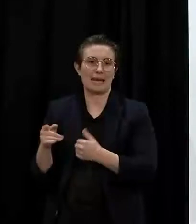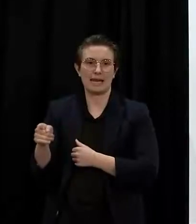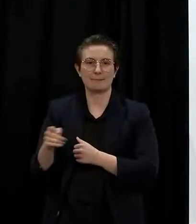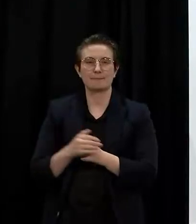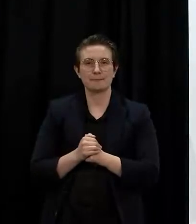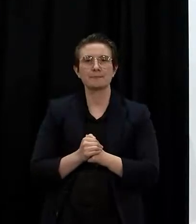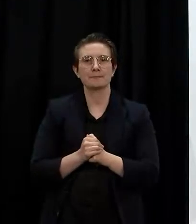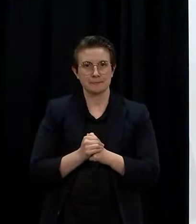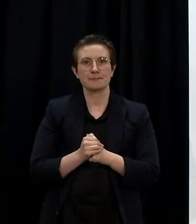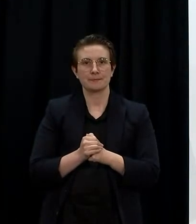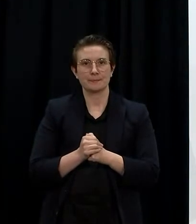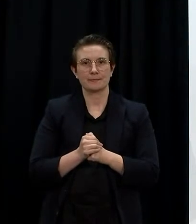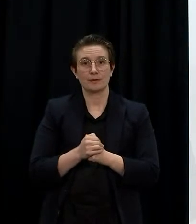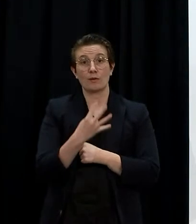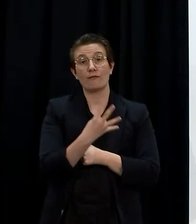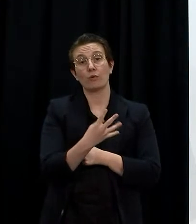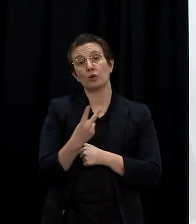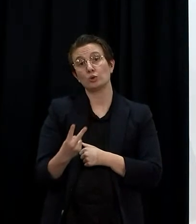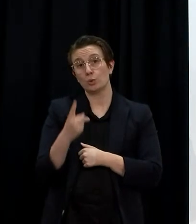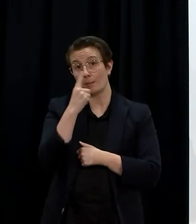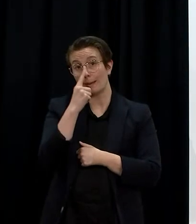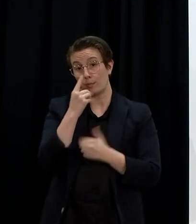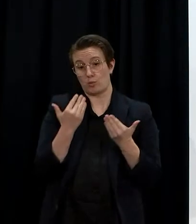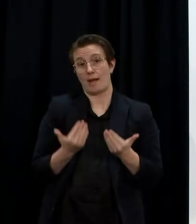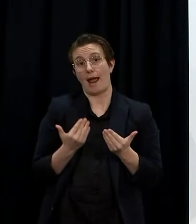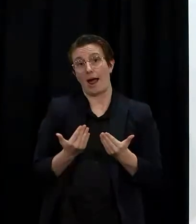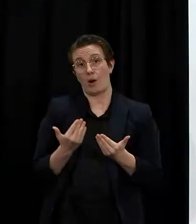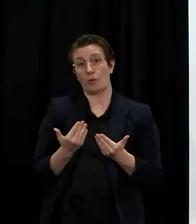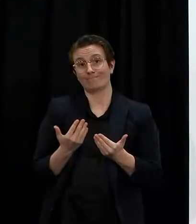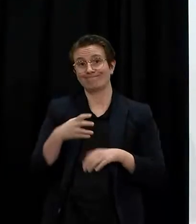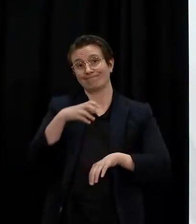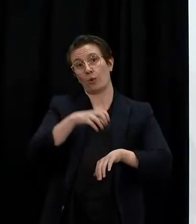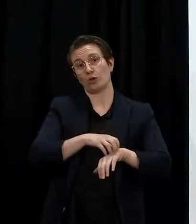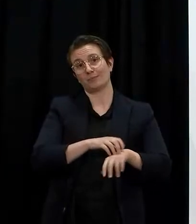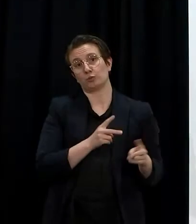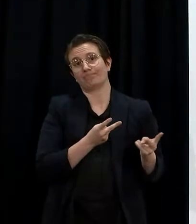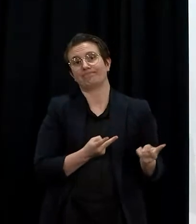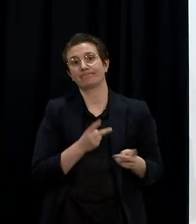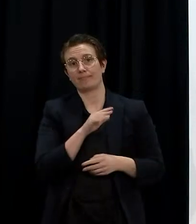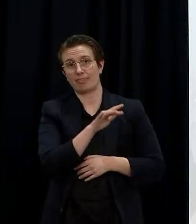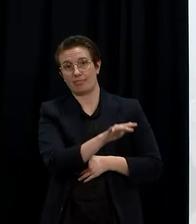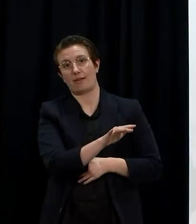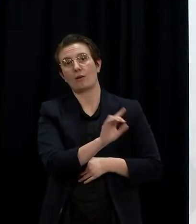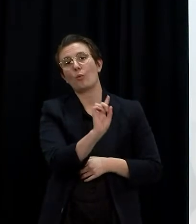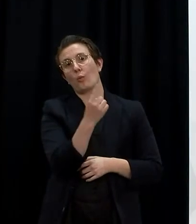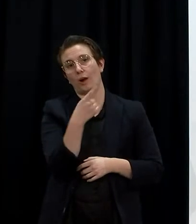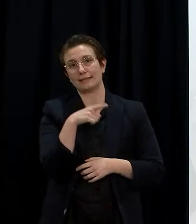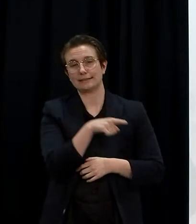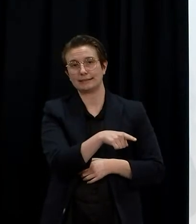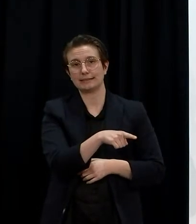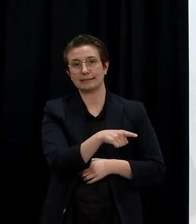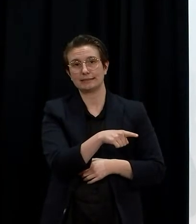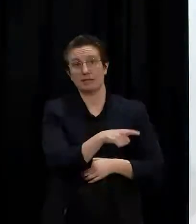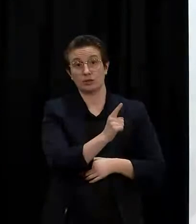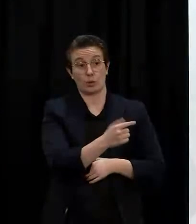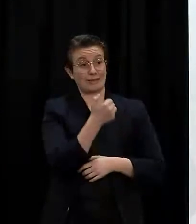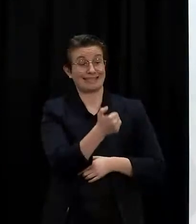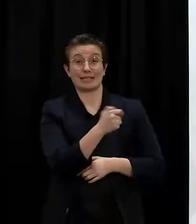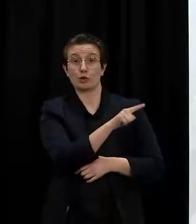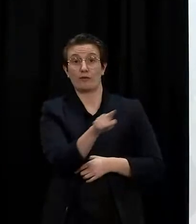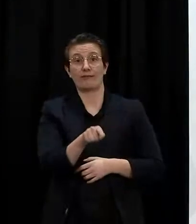There are 42 cases now in hospital, all in the Auckland area. Of these, six are in ICU